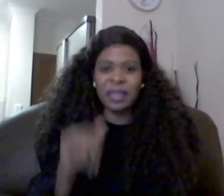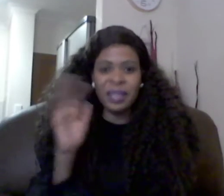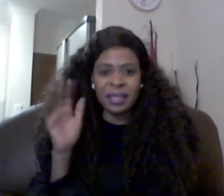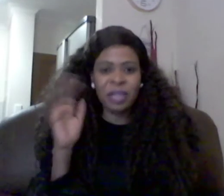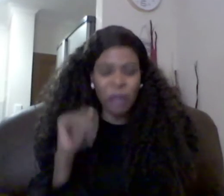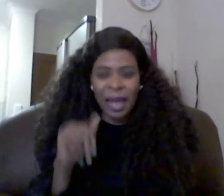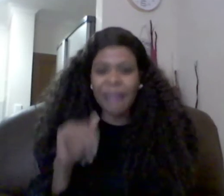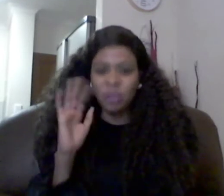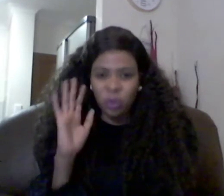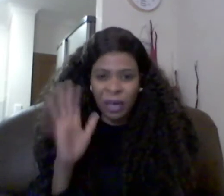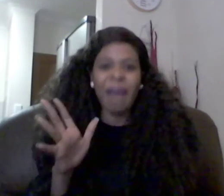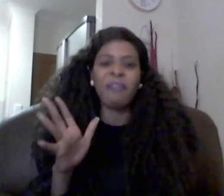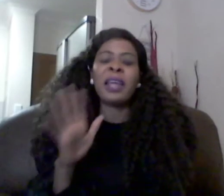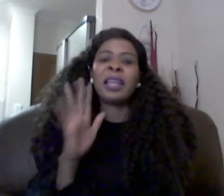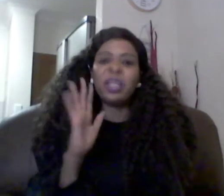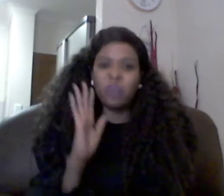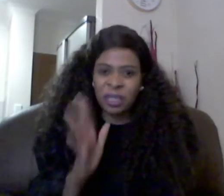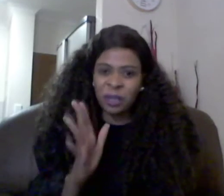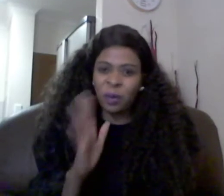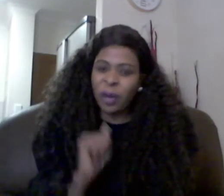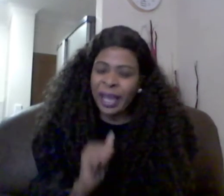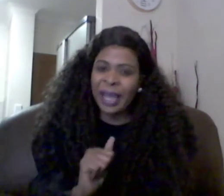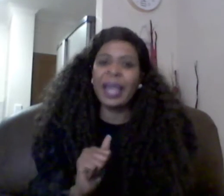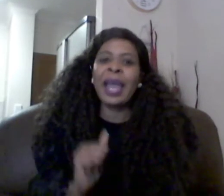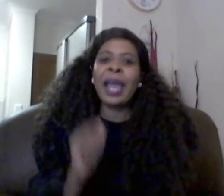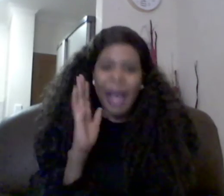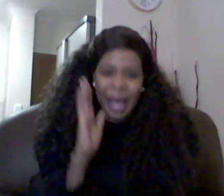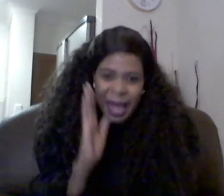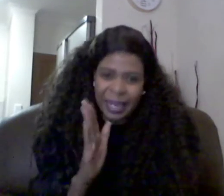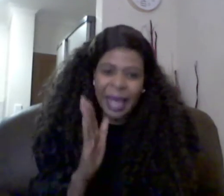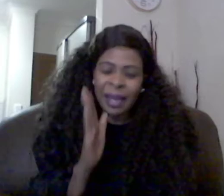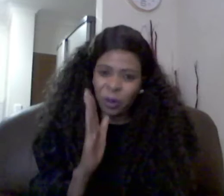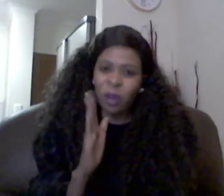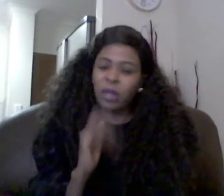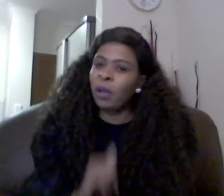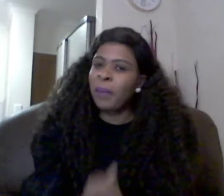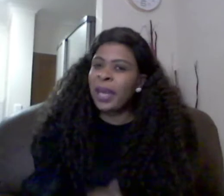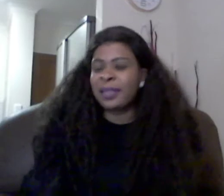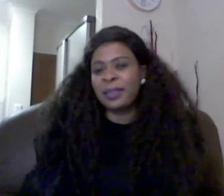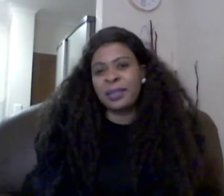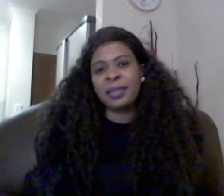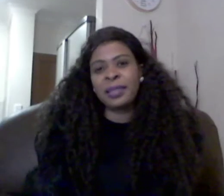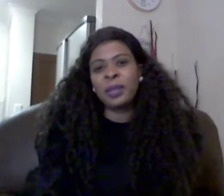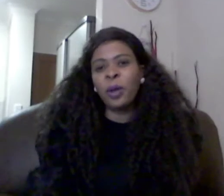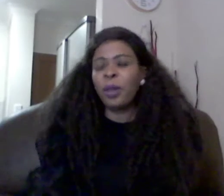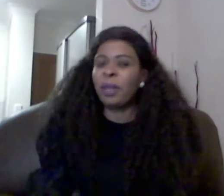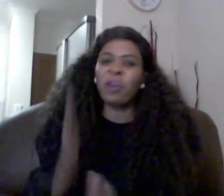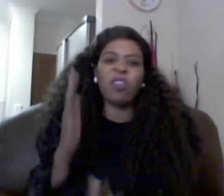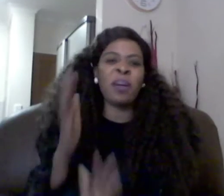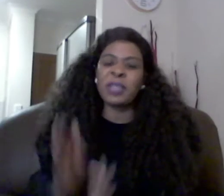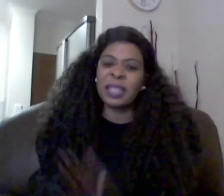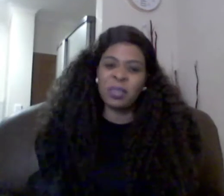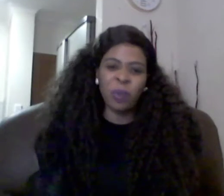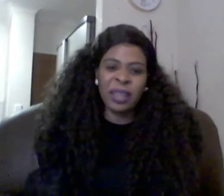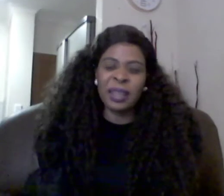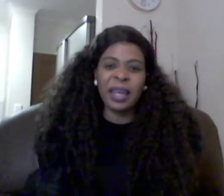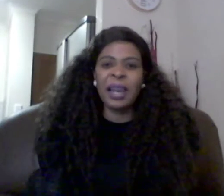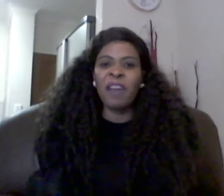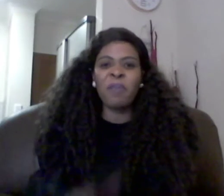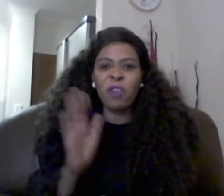things that you like that you love that you see okay i can go you know marriage is you know the book of amma said one thing that i love before